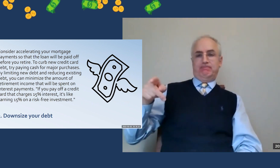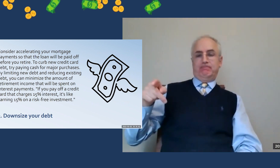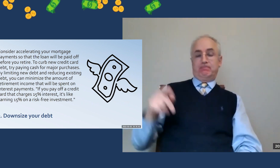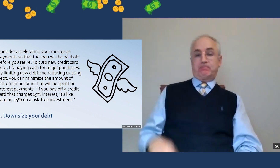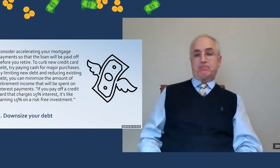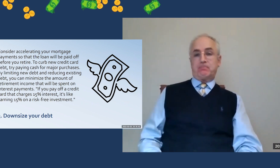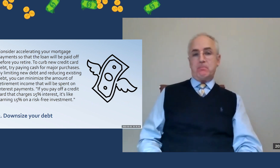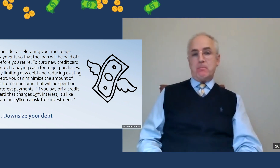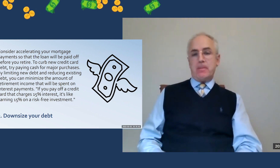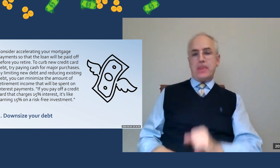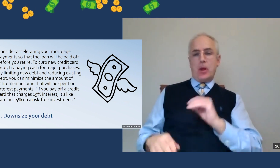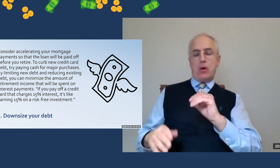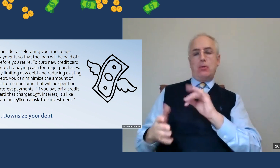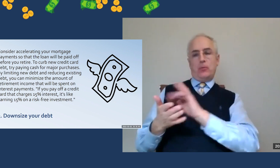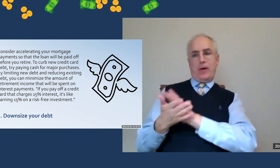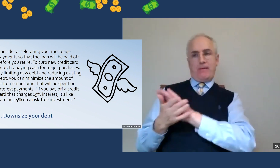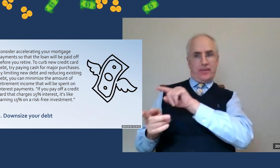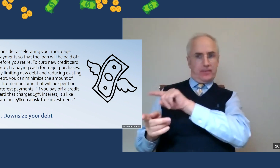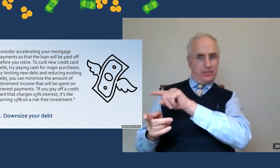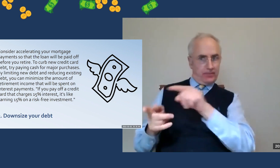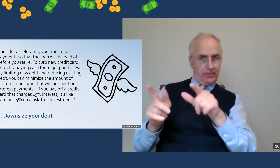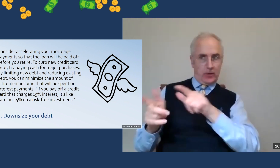charge tends to be the highest on credit cards.